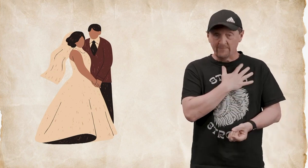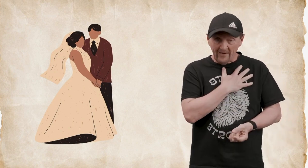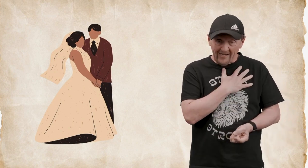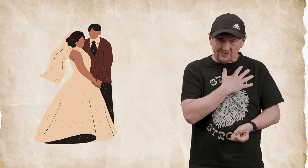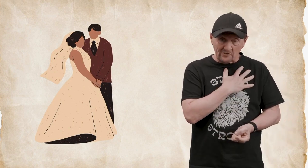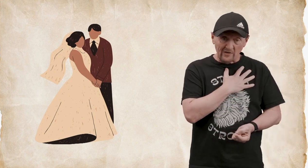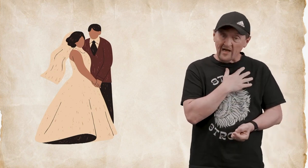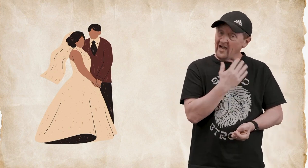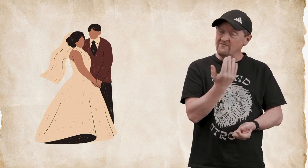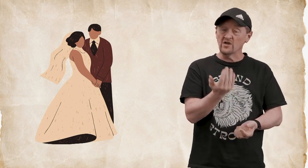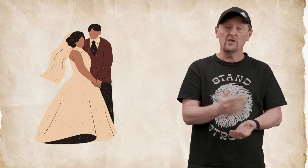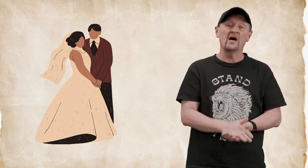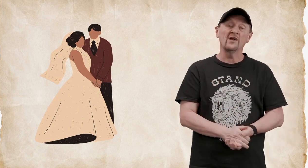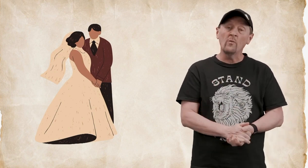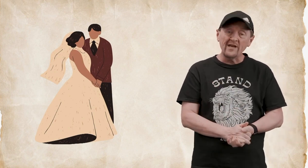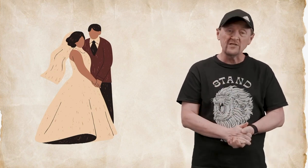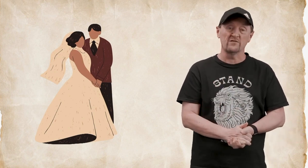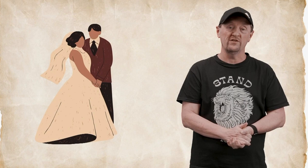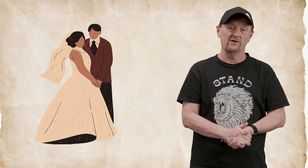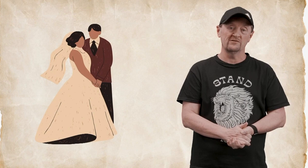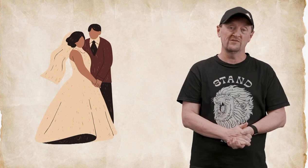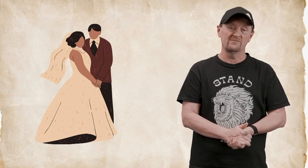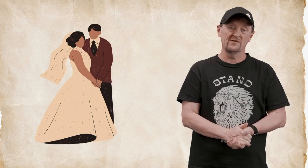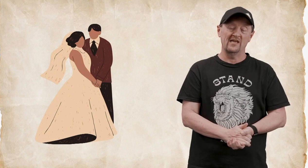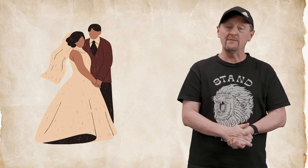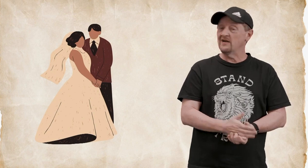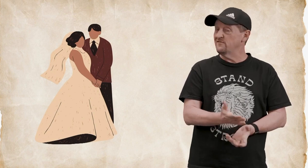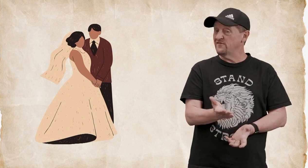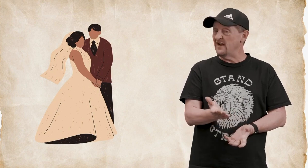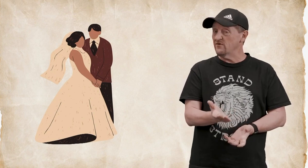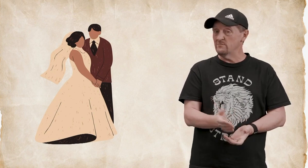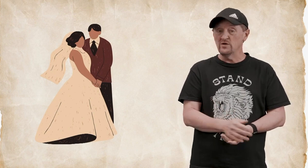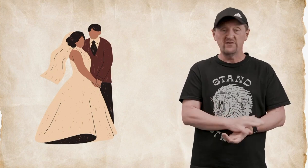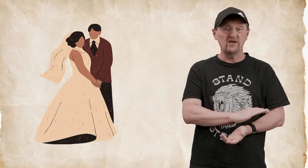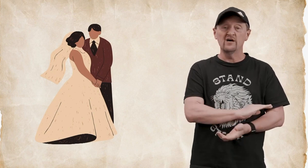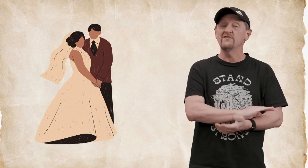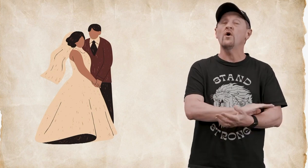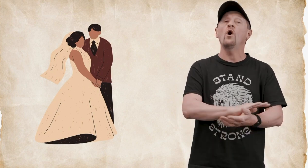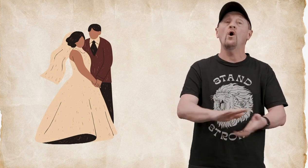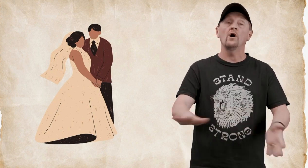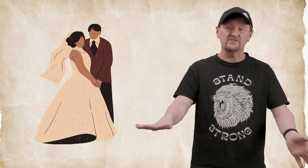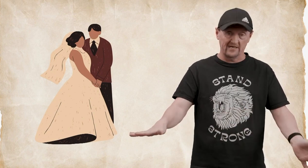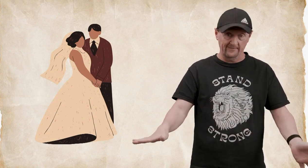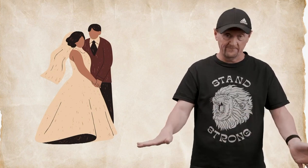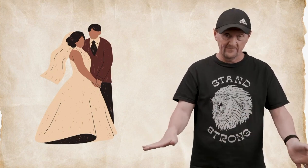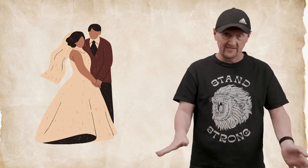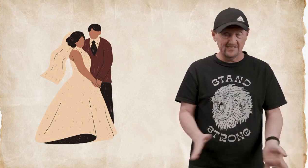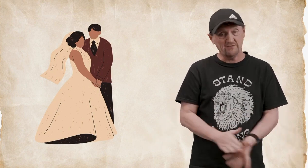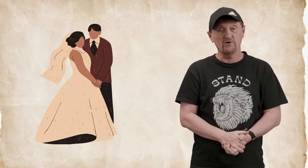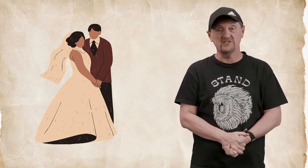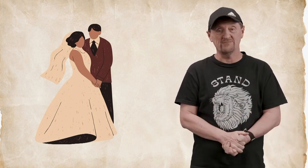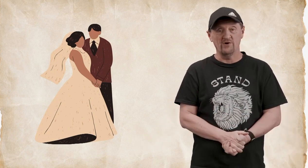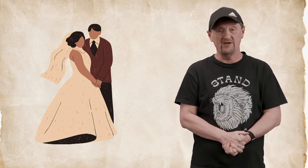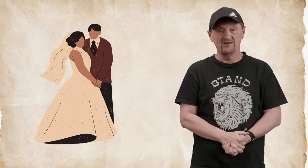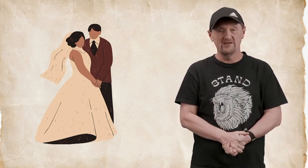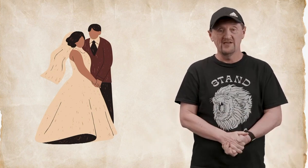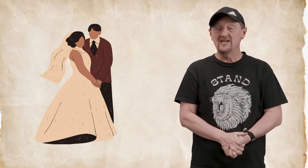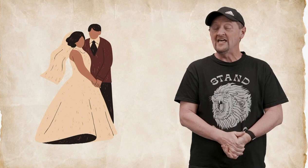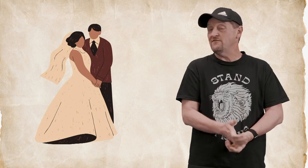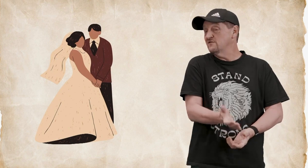pastor I've done a lot of weddings over the years and my favorite movie of all time is the princess bride and if you've